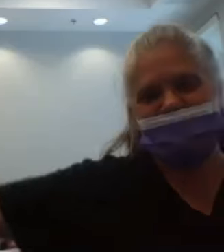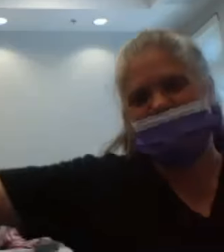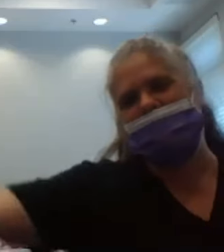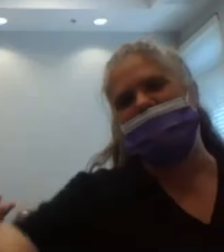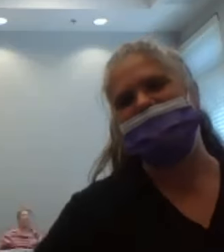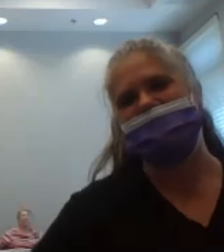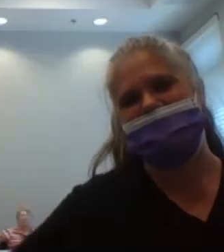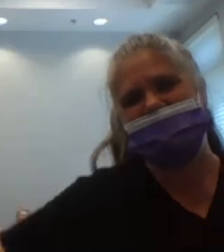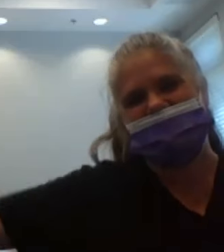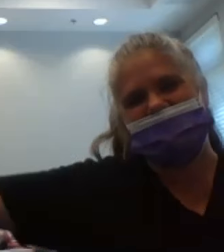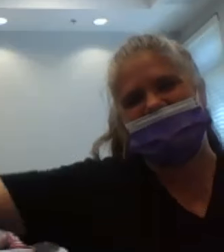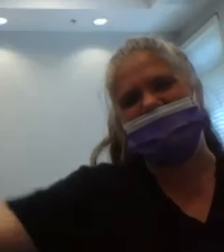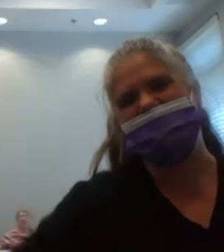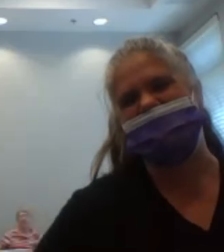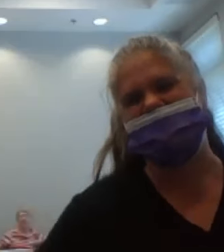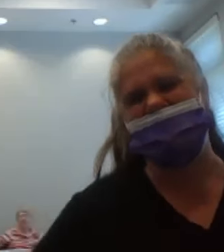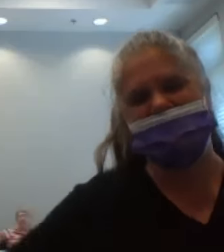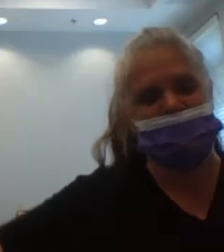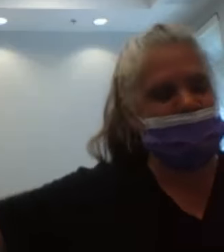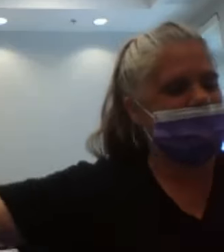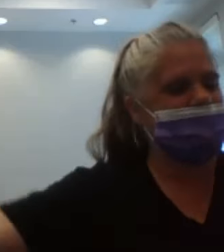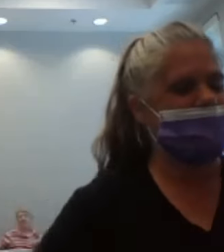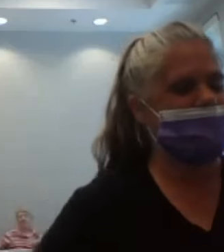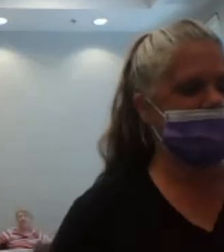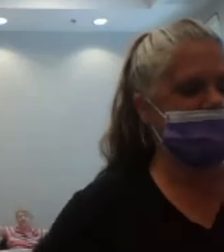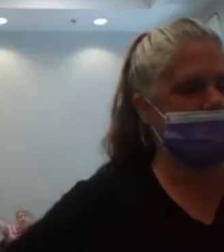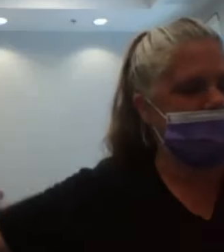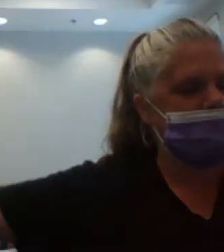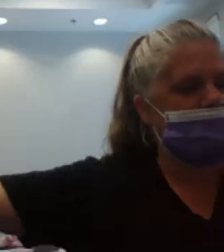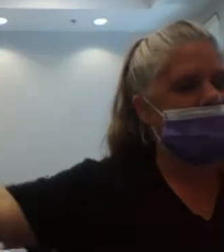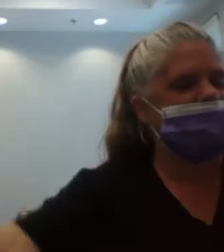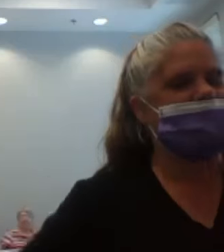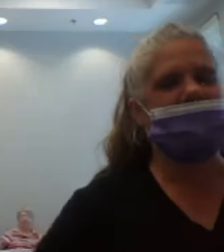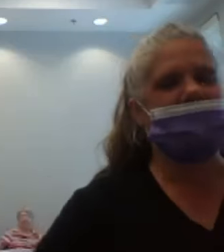14, 15, 16, 17,